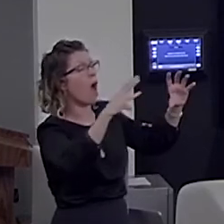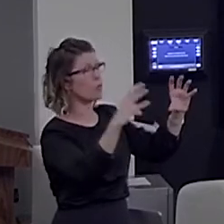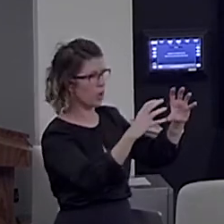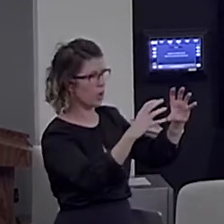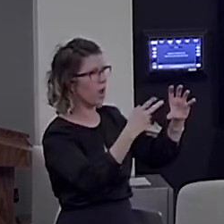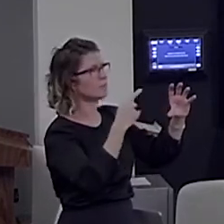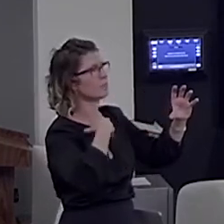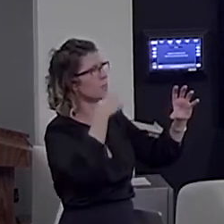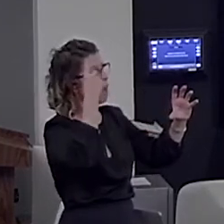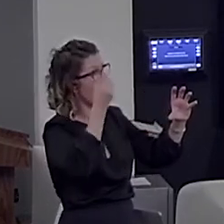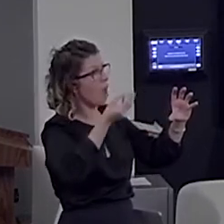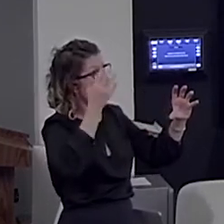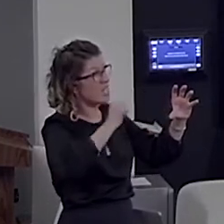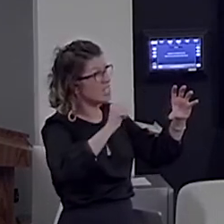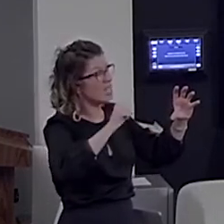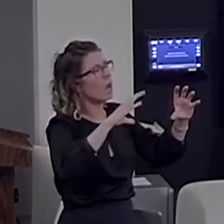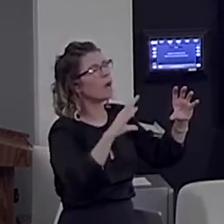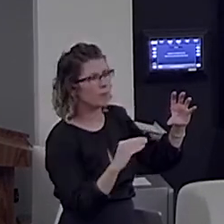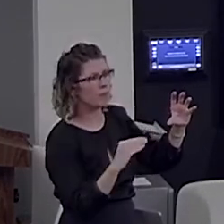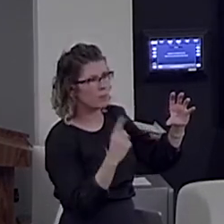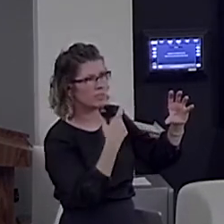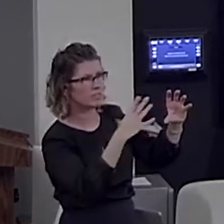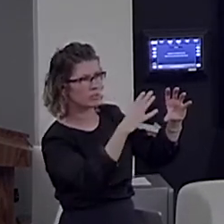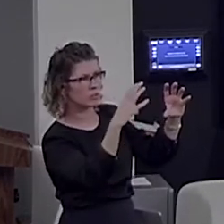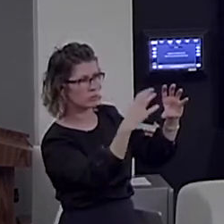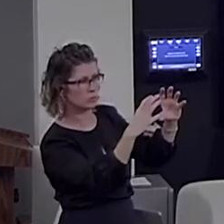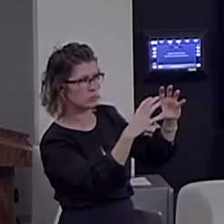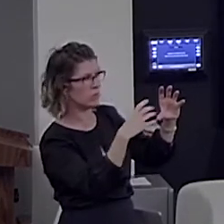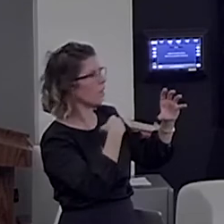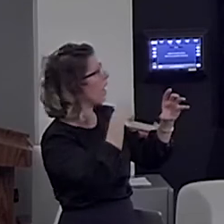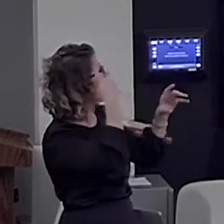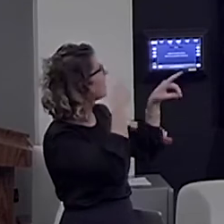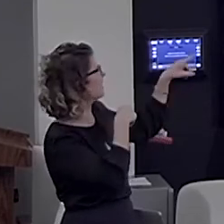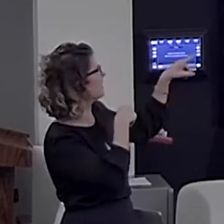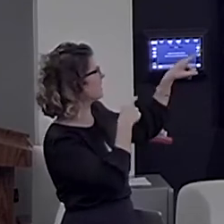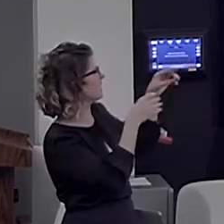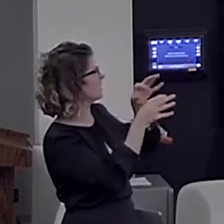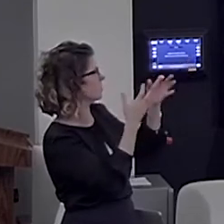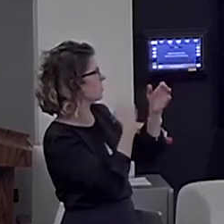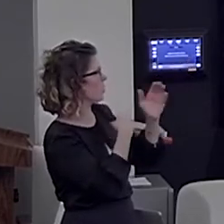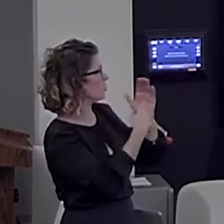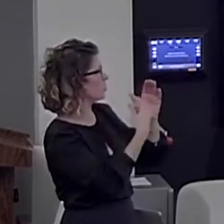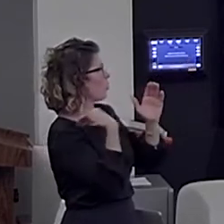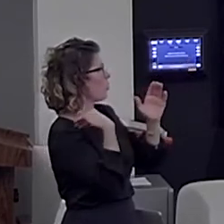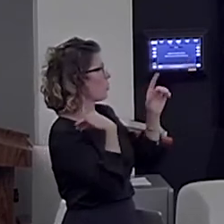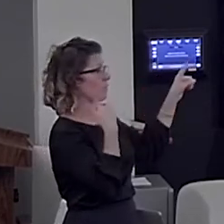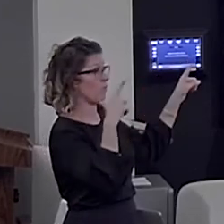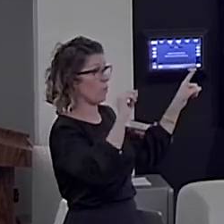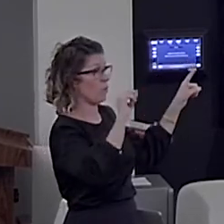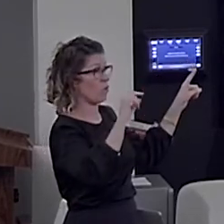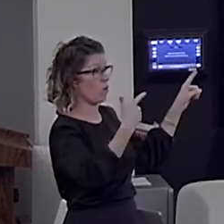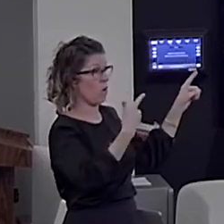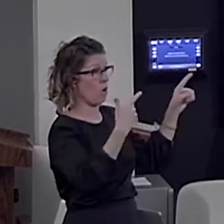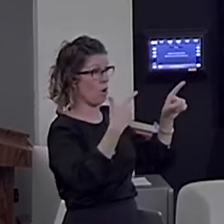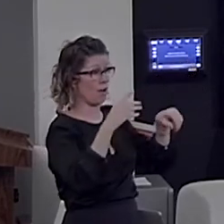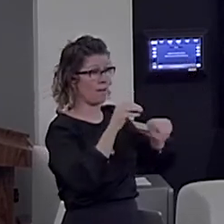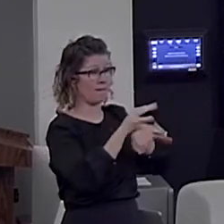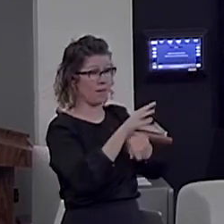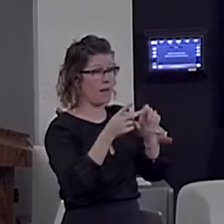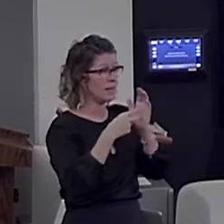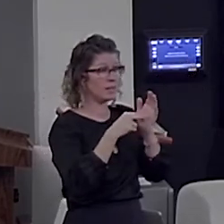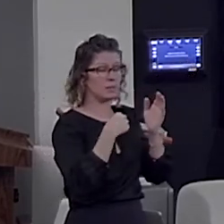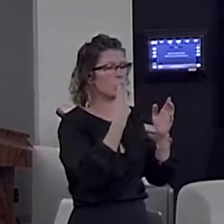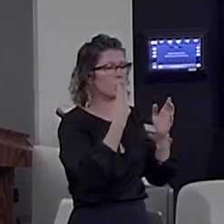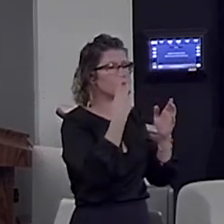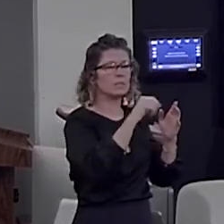into a single node. And I think this can explain what I showed you earlier, this log effect. So, what we are finding is not a purely